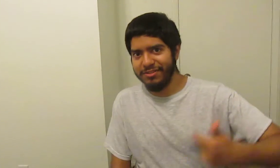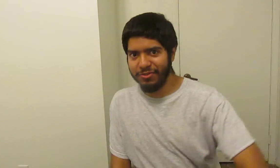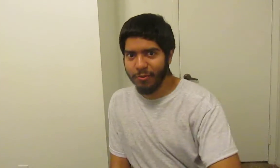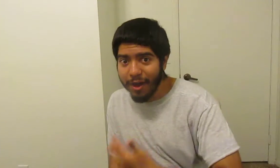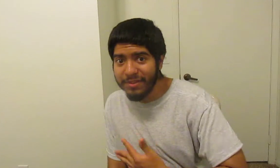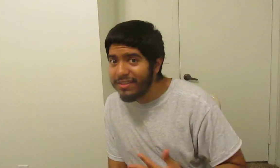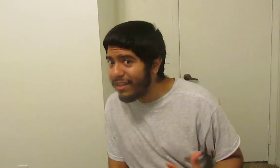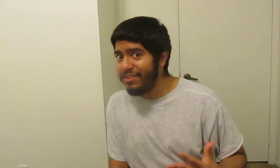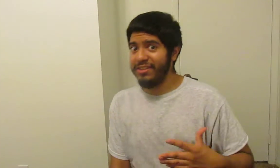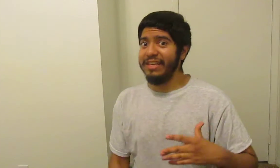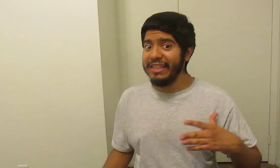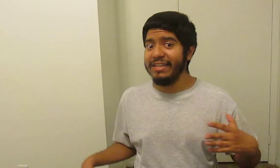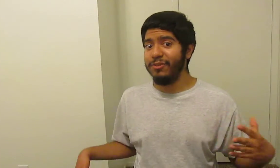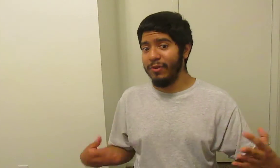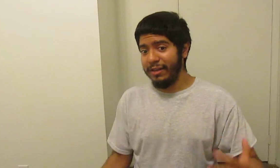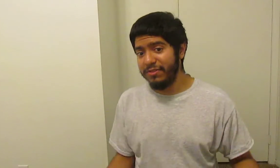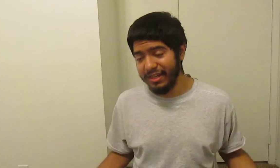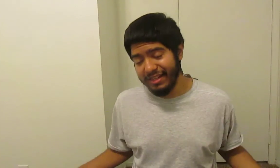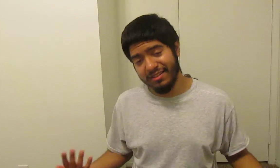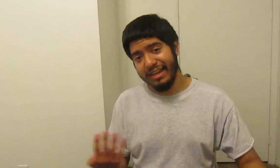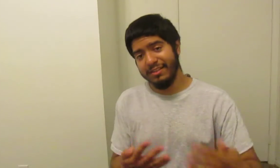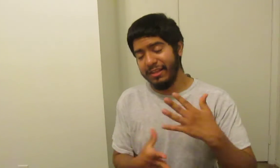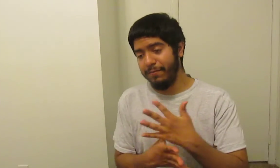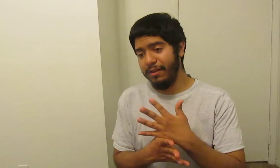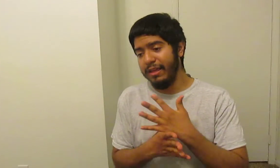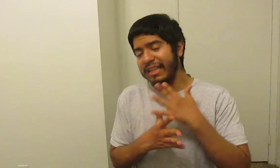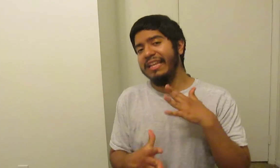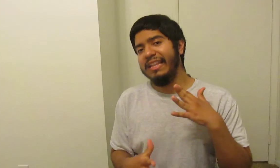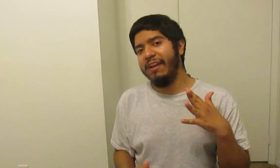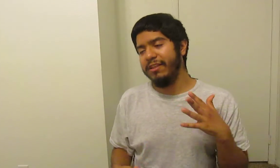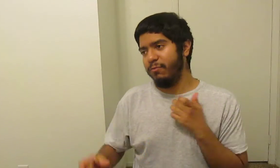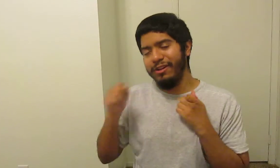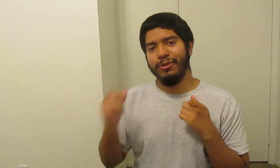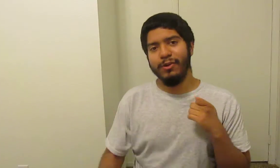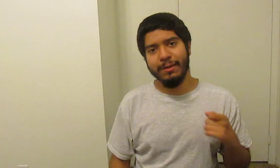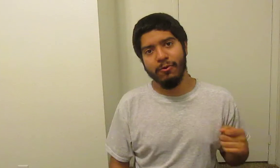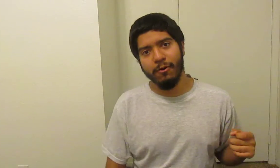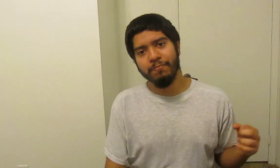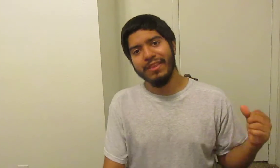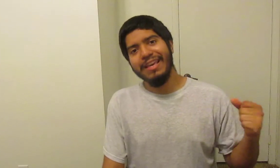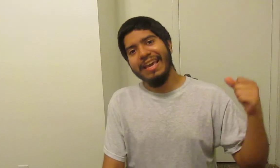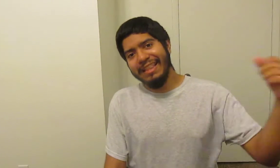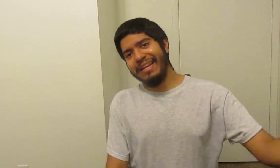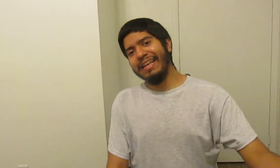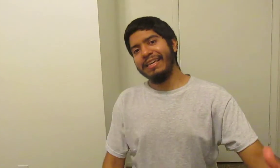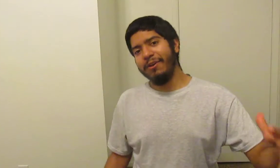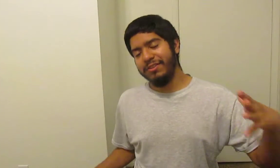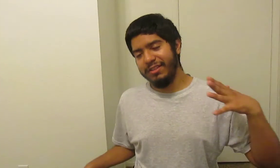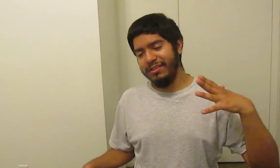to join Robi's side because he likes the random shit. He doesn't like to lead a life that's predictable anymore. And then I like how it just ends